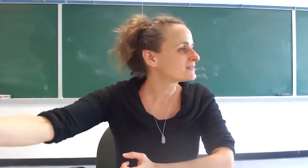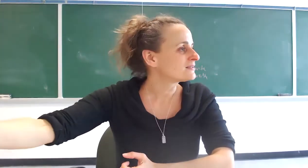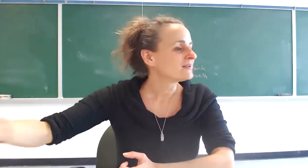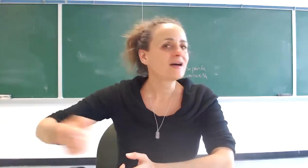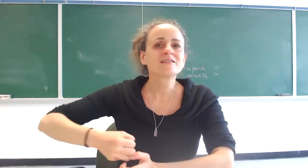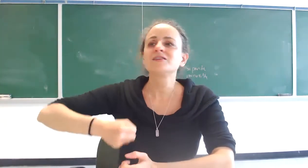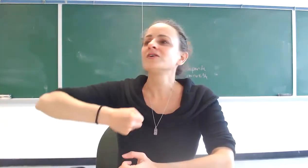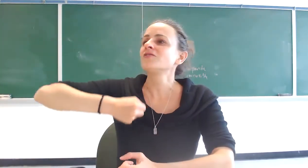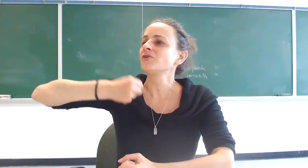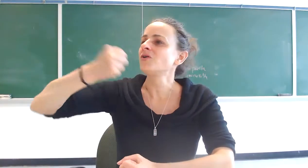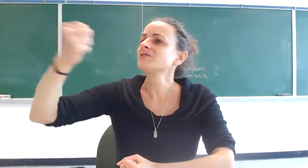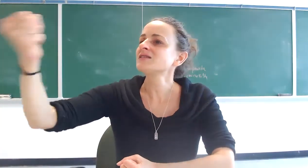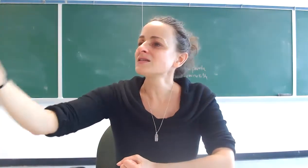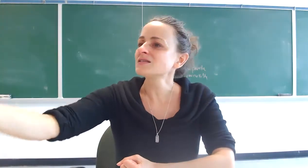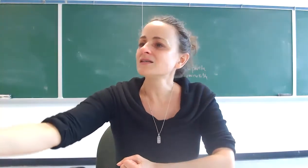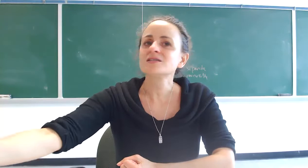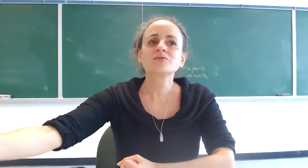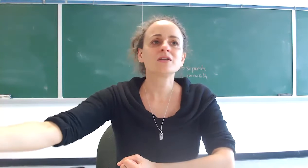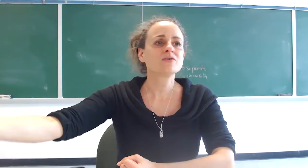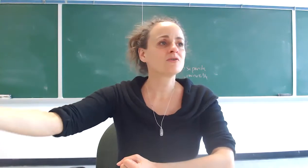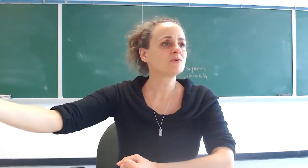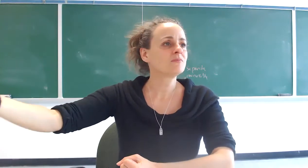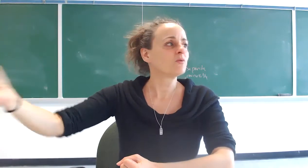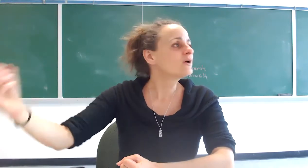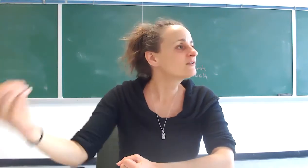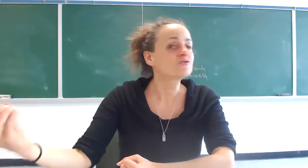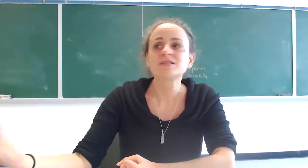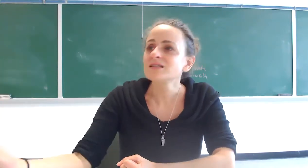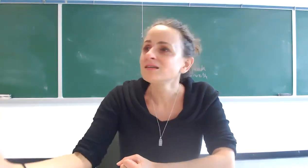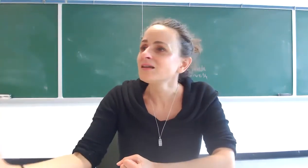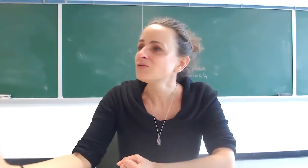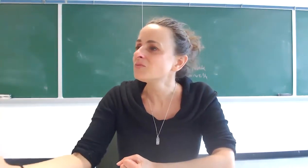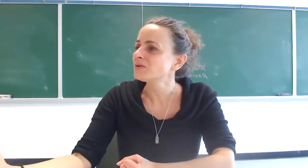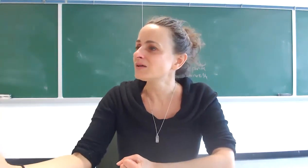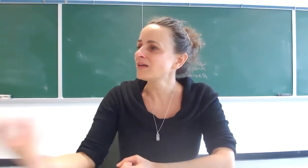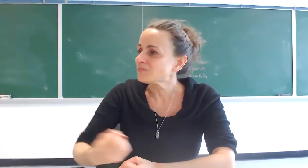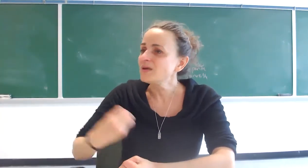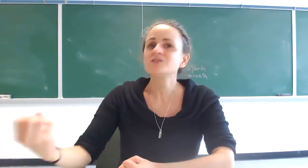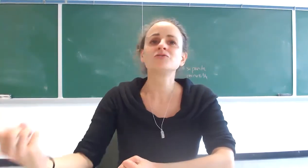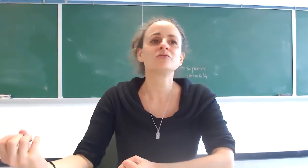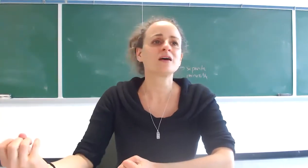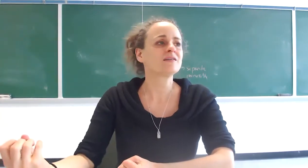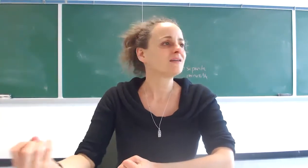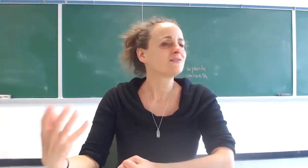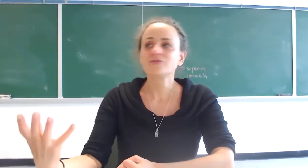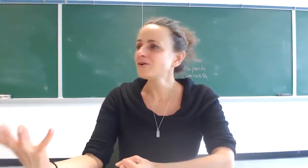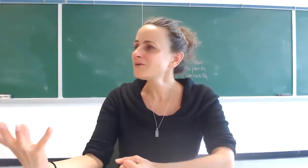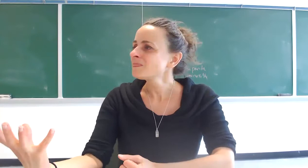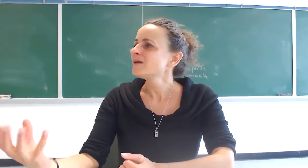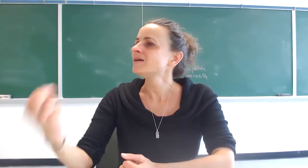as giving of your own sustenance to another human being what did you see in that human being that made you do that you follow and